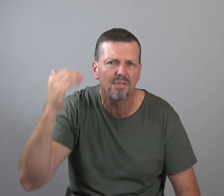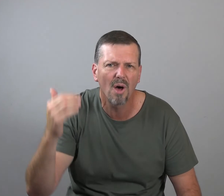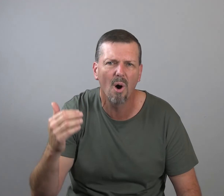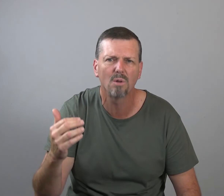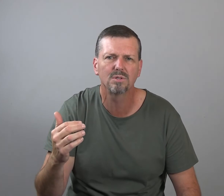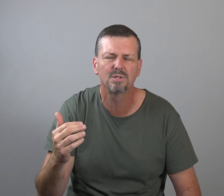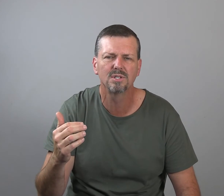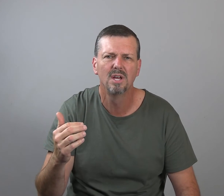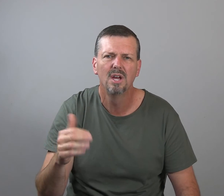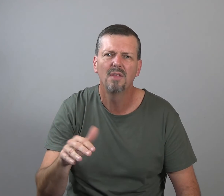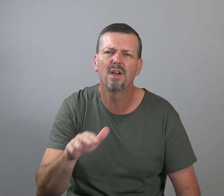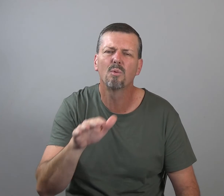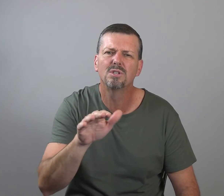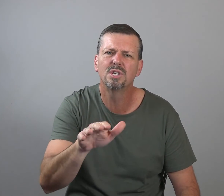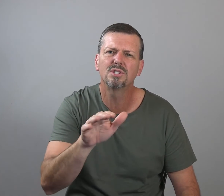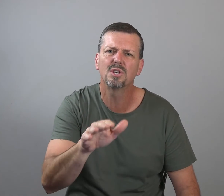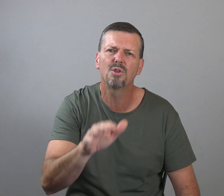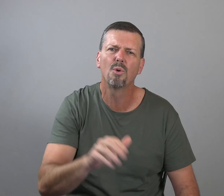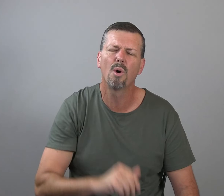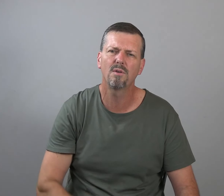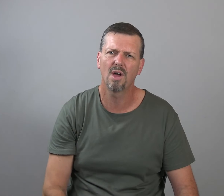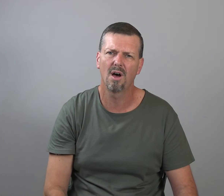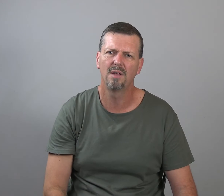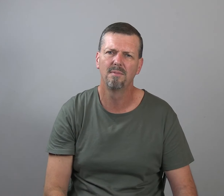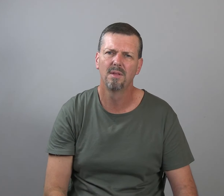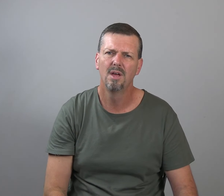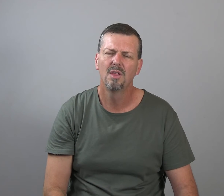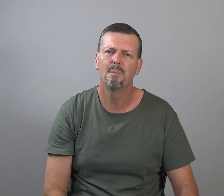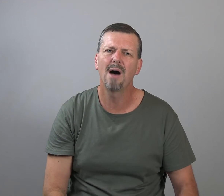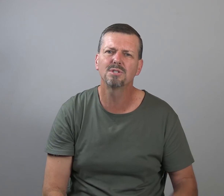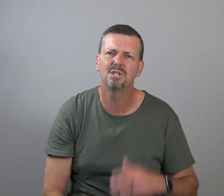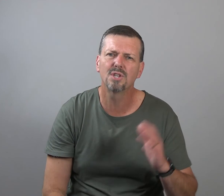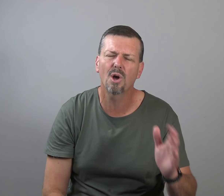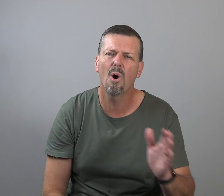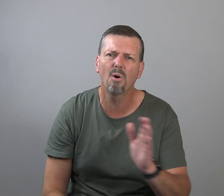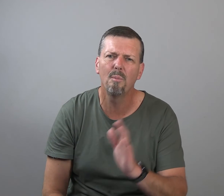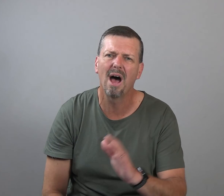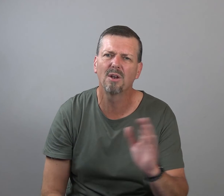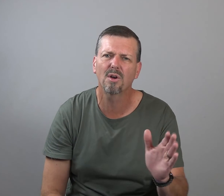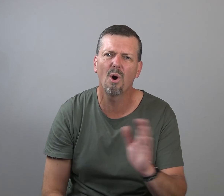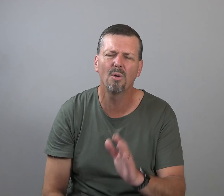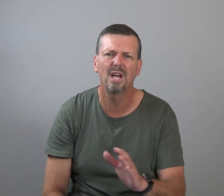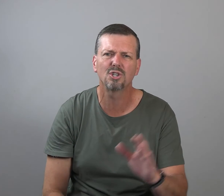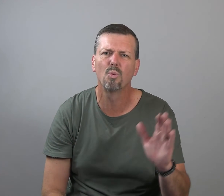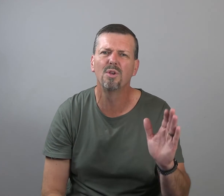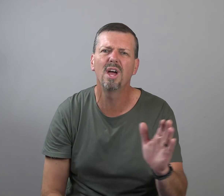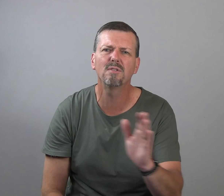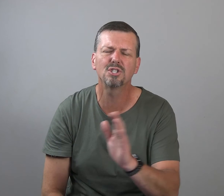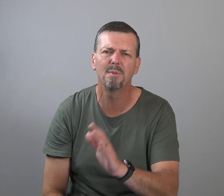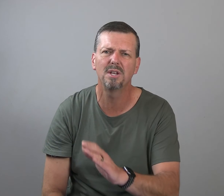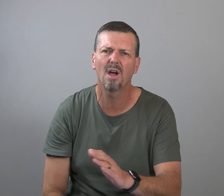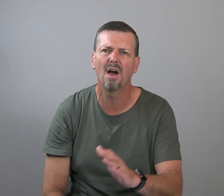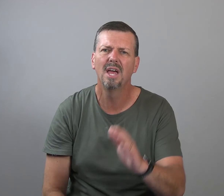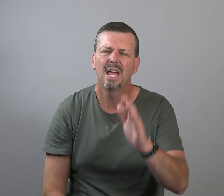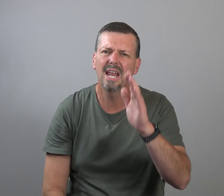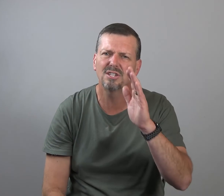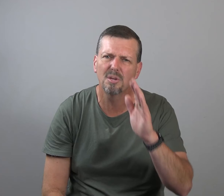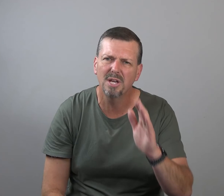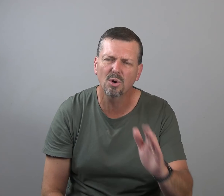thoughts that are resistant to the word of God. The Bible says the carnal mind or the carnal nature will never submit to God. It has to be